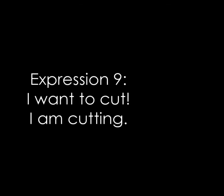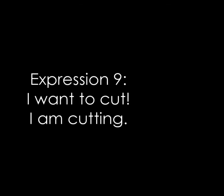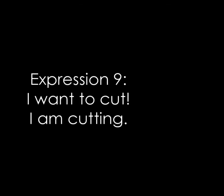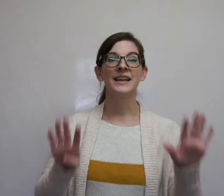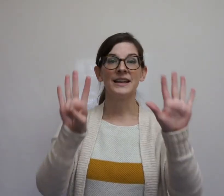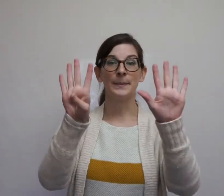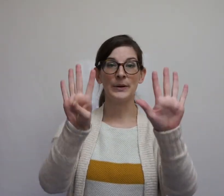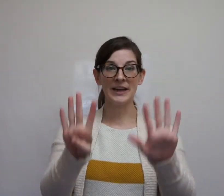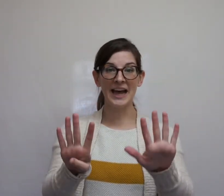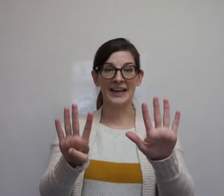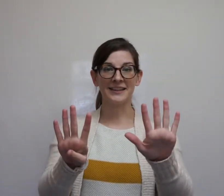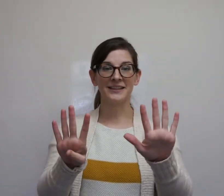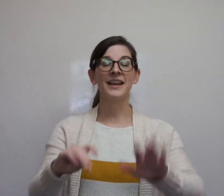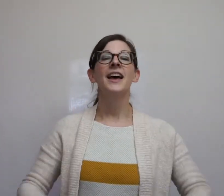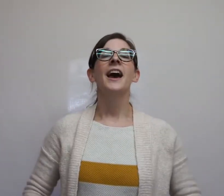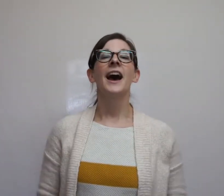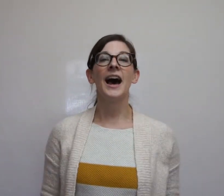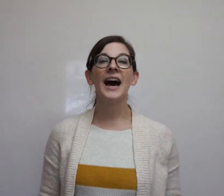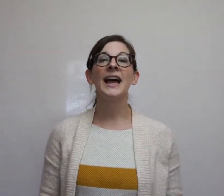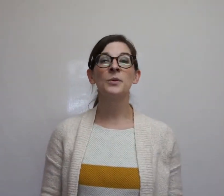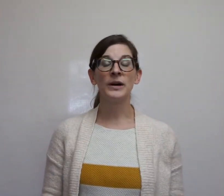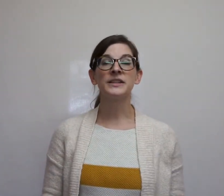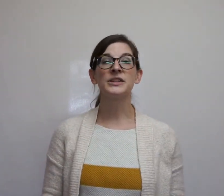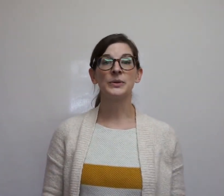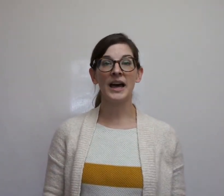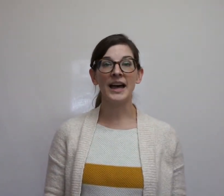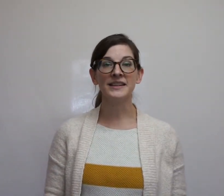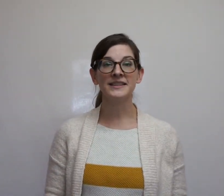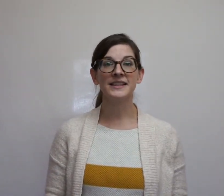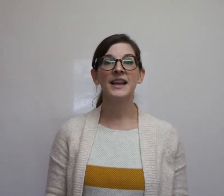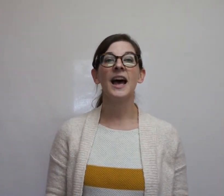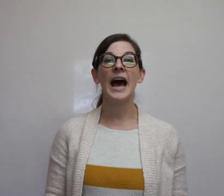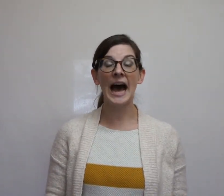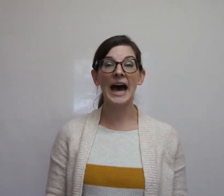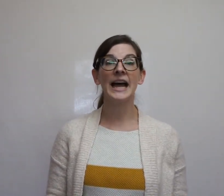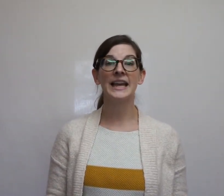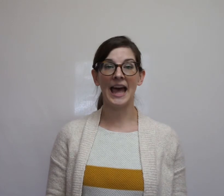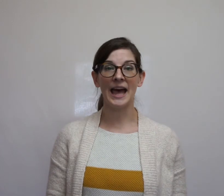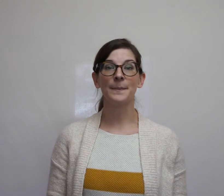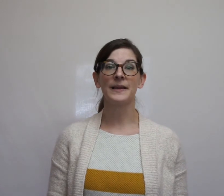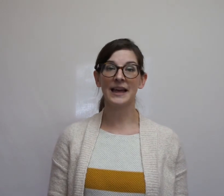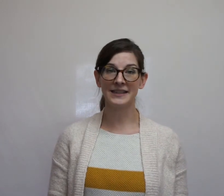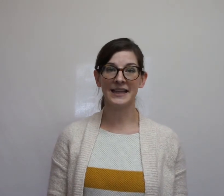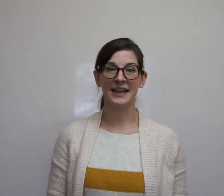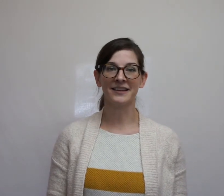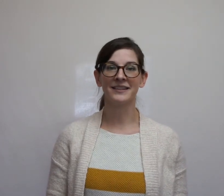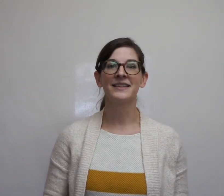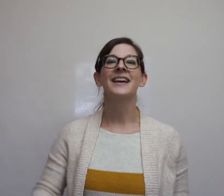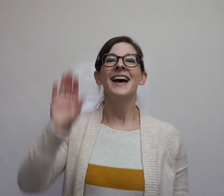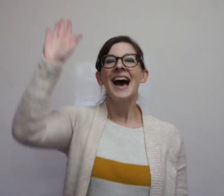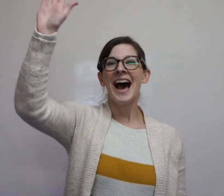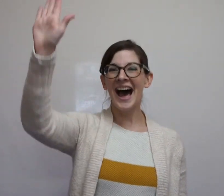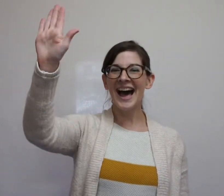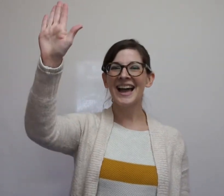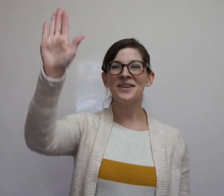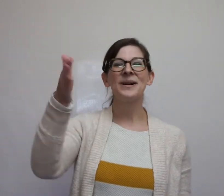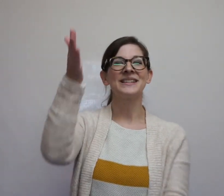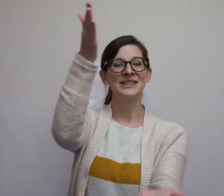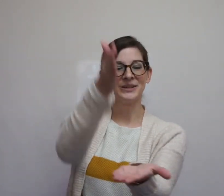I nine, I want to cut. I am cutting. I want to